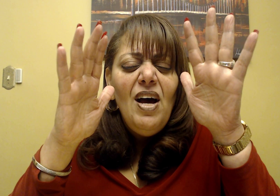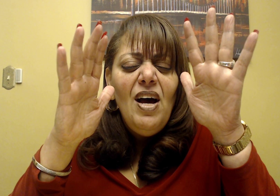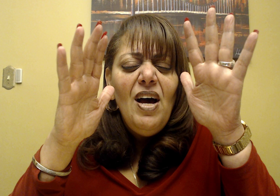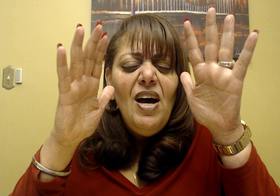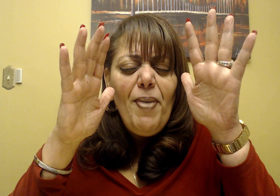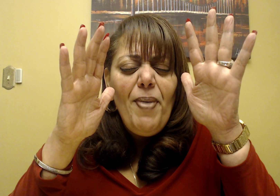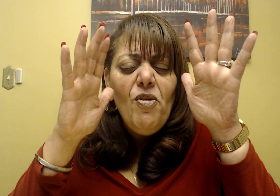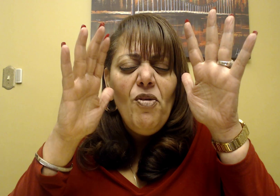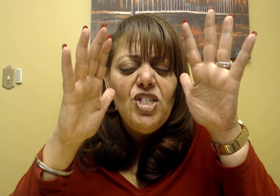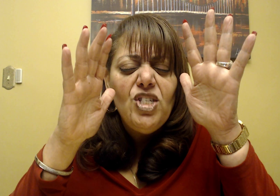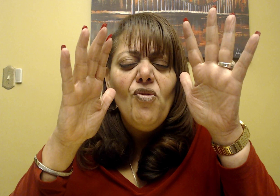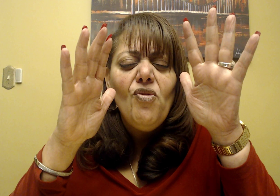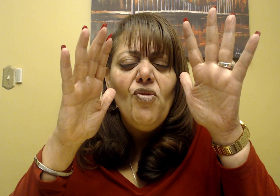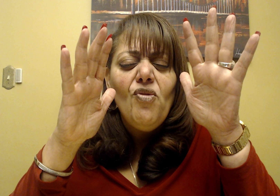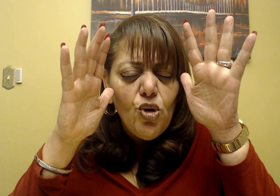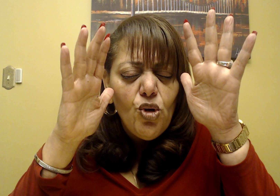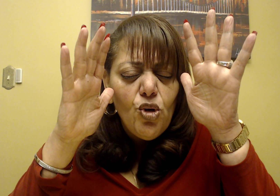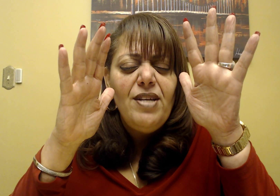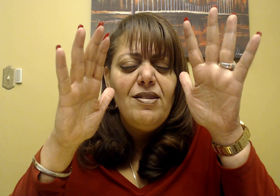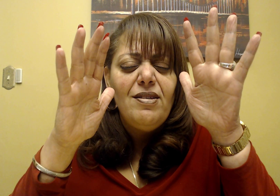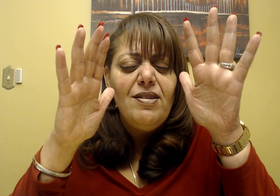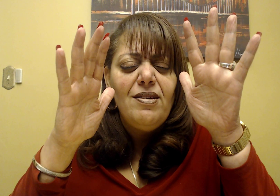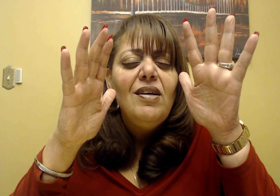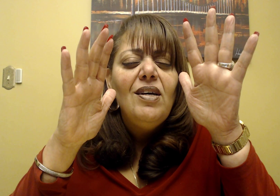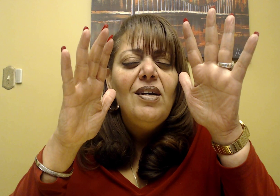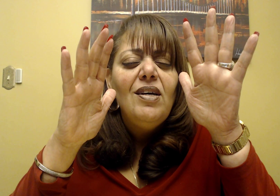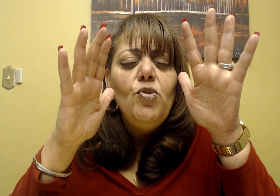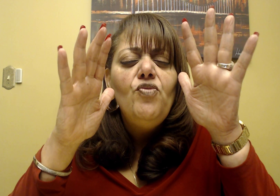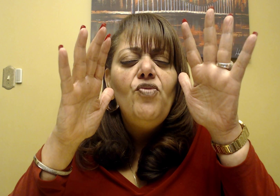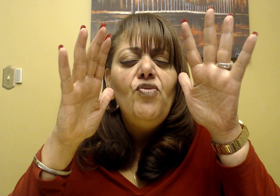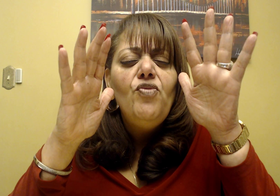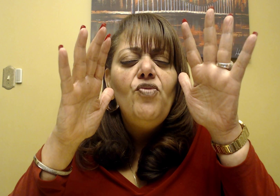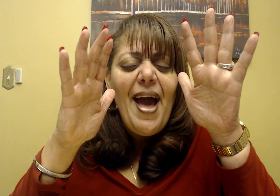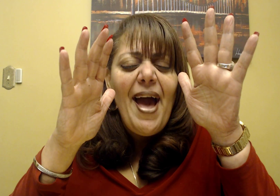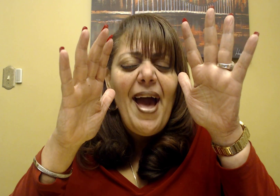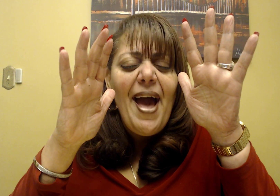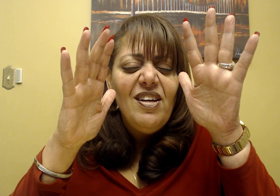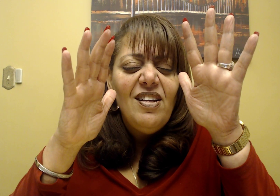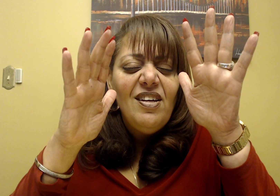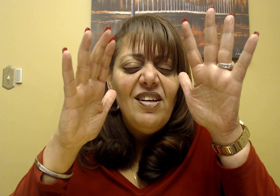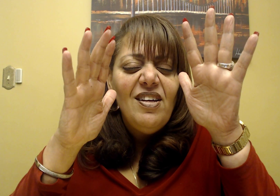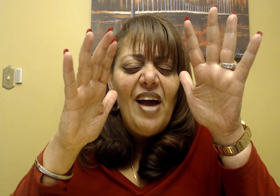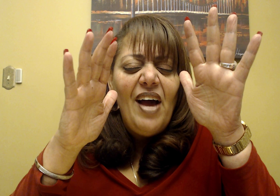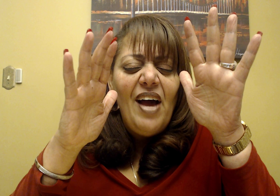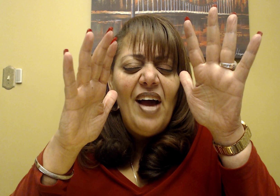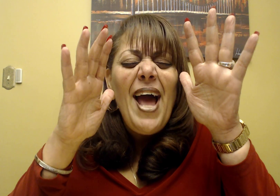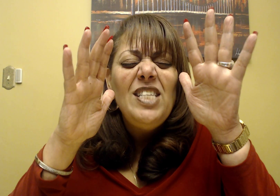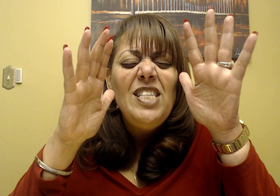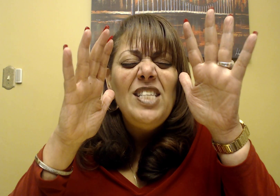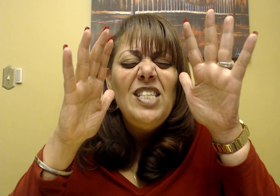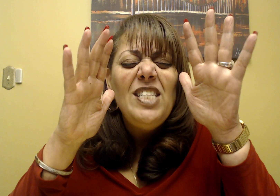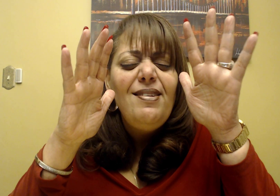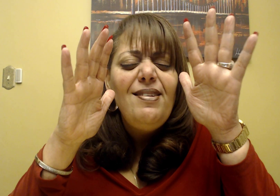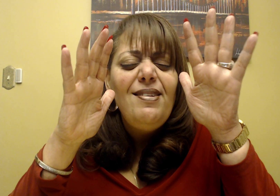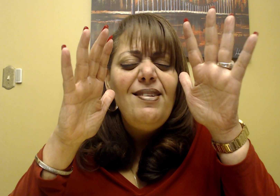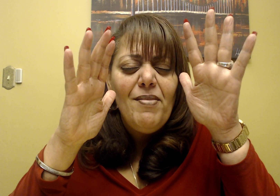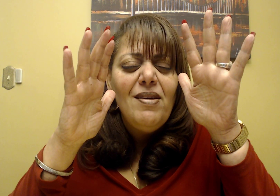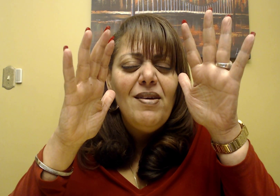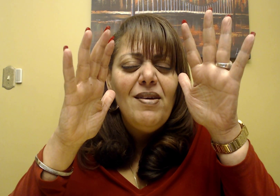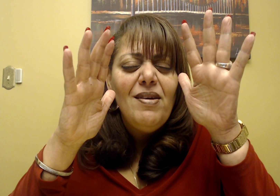that your power, that your anointing, that your grace would move on their behalf and that what has been chasing them, what